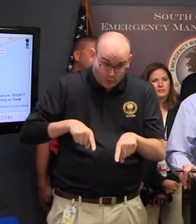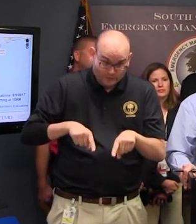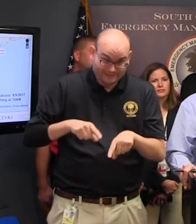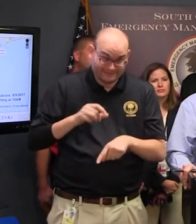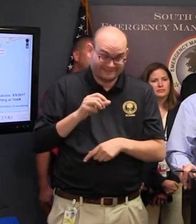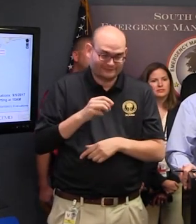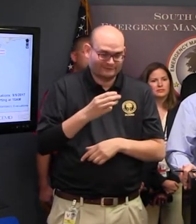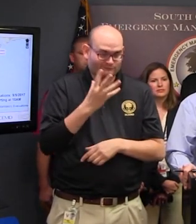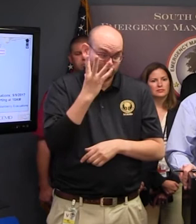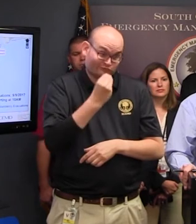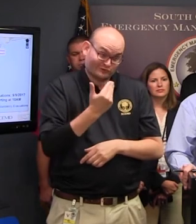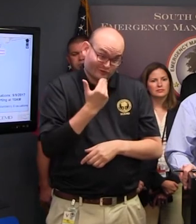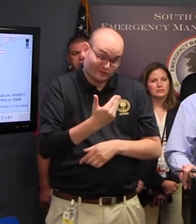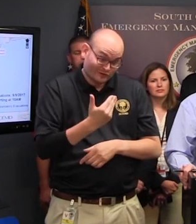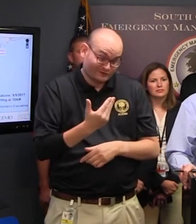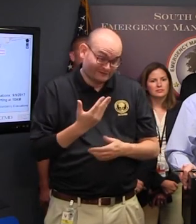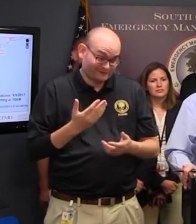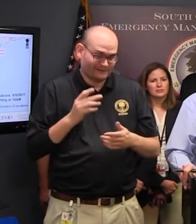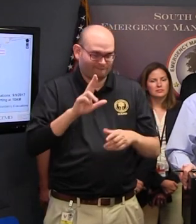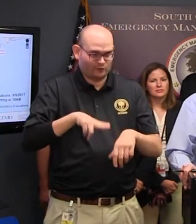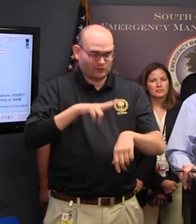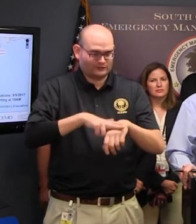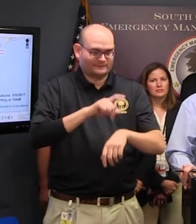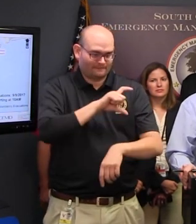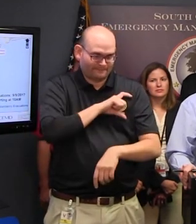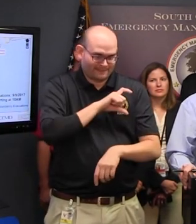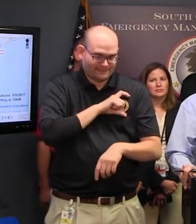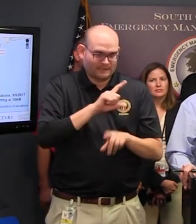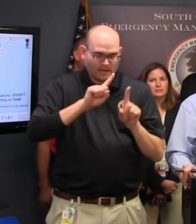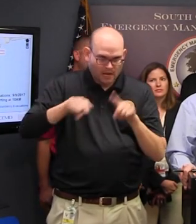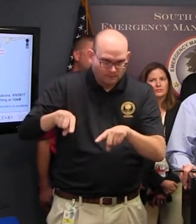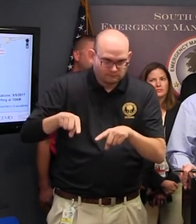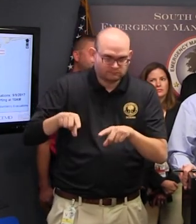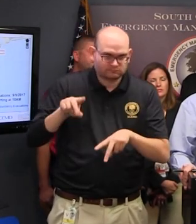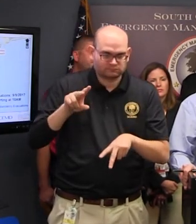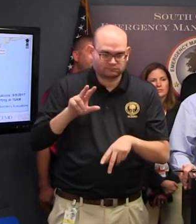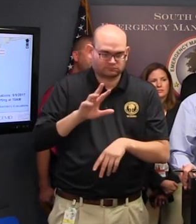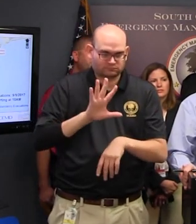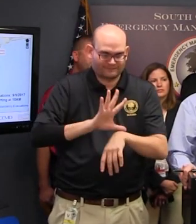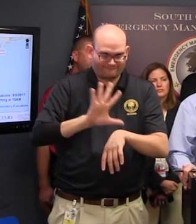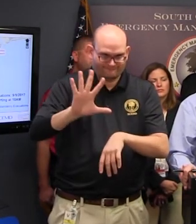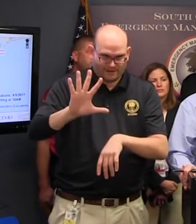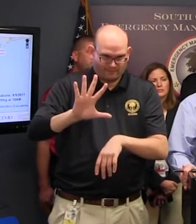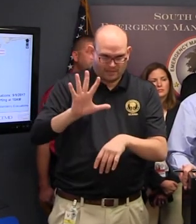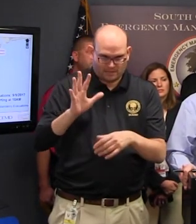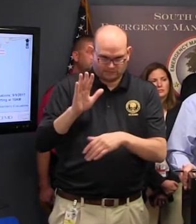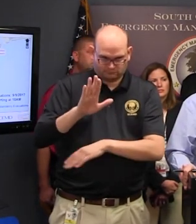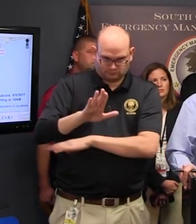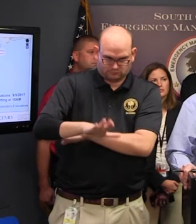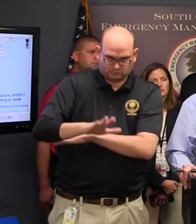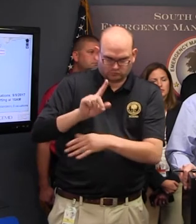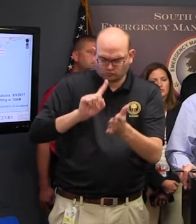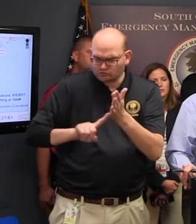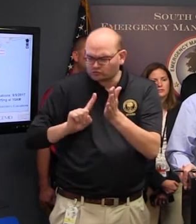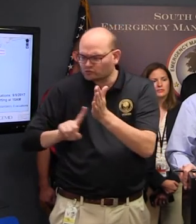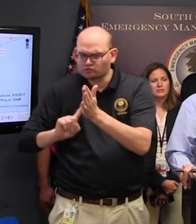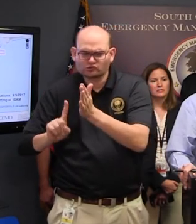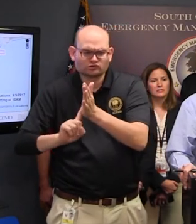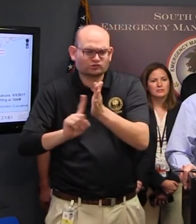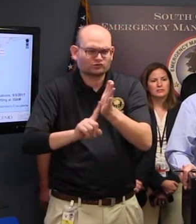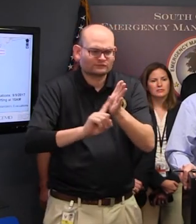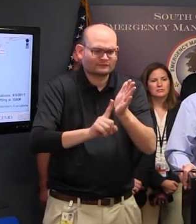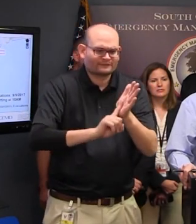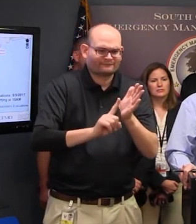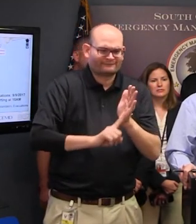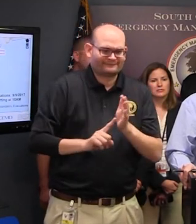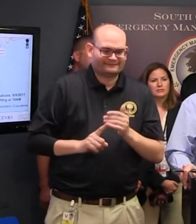various places around 5 o'clock Making a sweep to look for stragglers or those who need